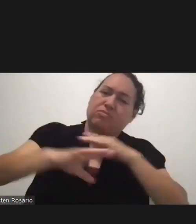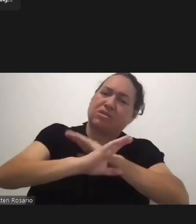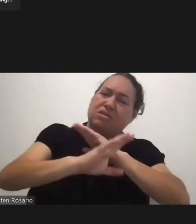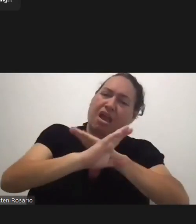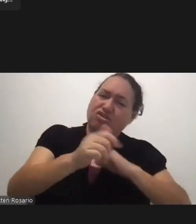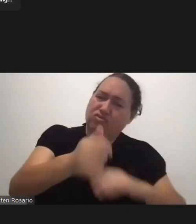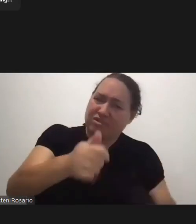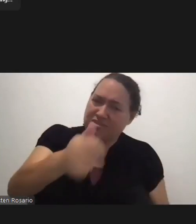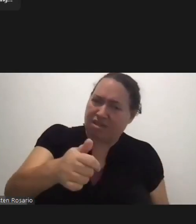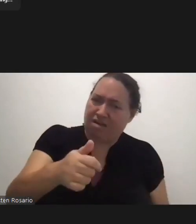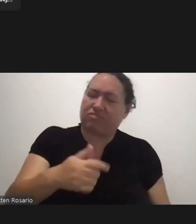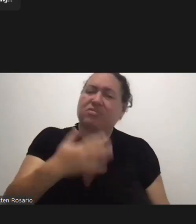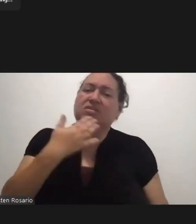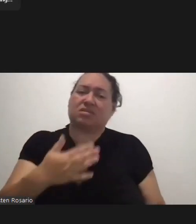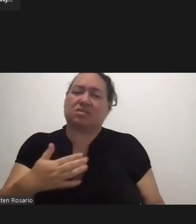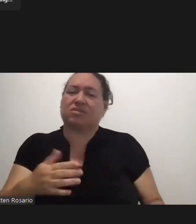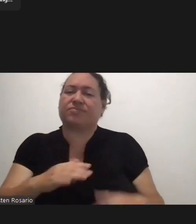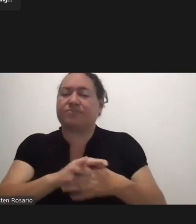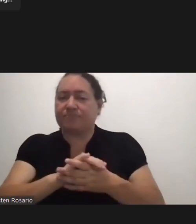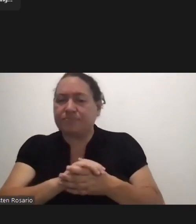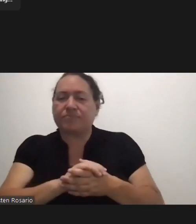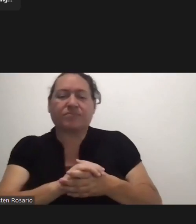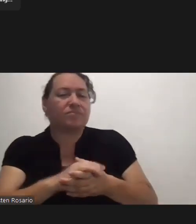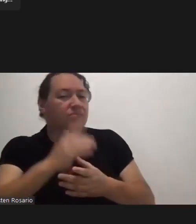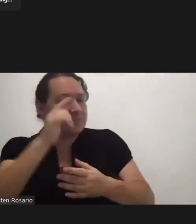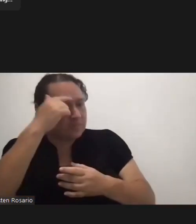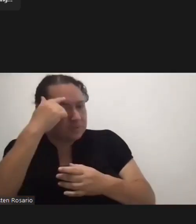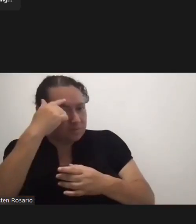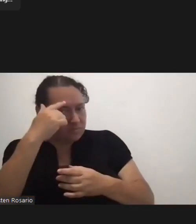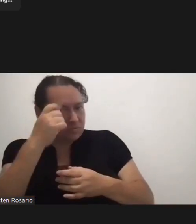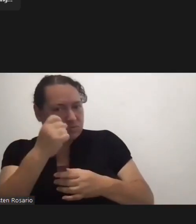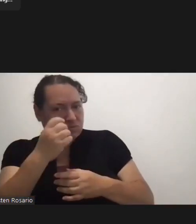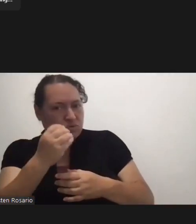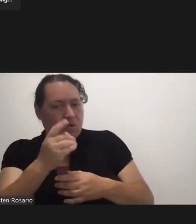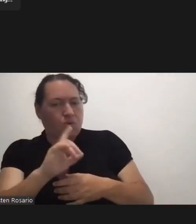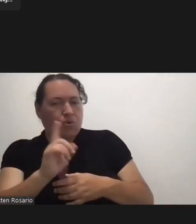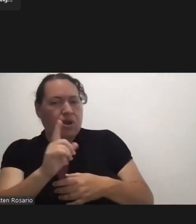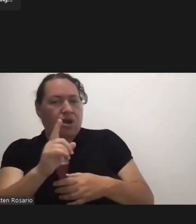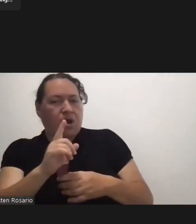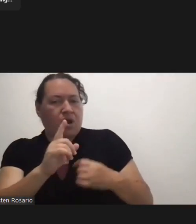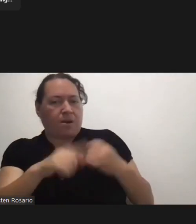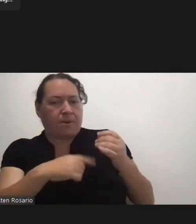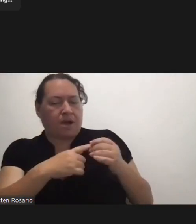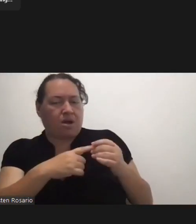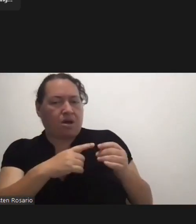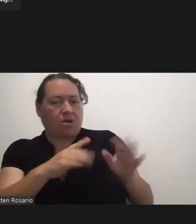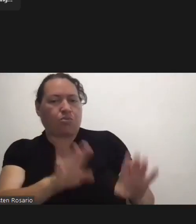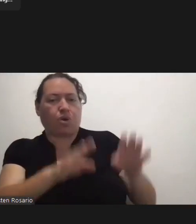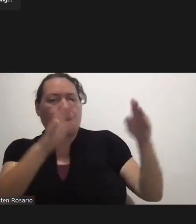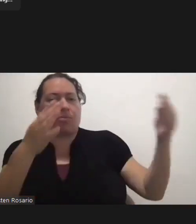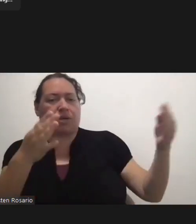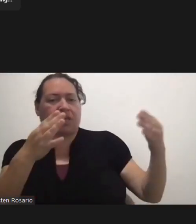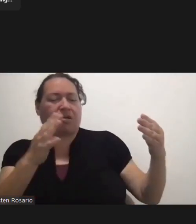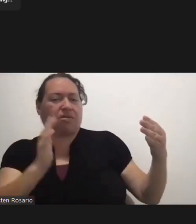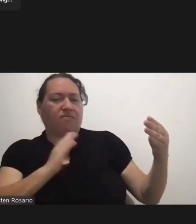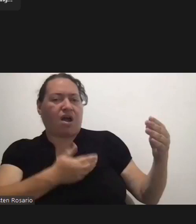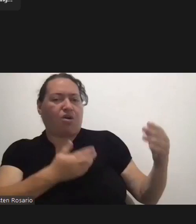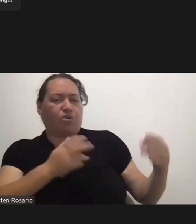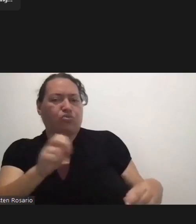Thank You So Governor Where Do We Stand On The Reopening Of Tourism You Know This Lifting